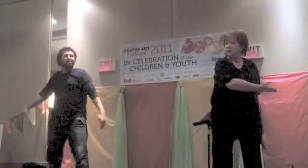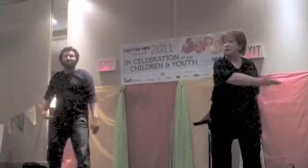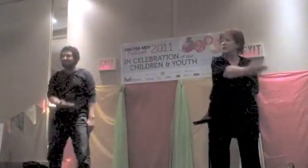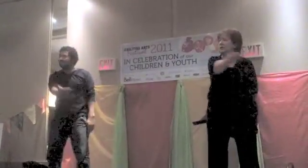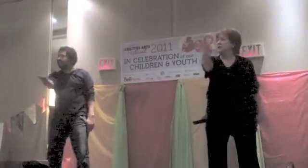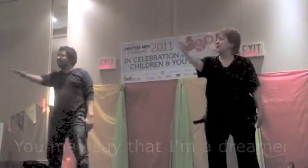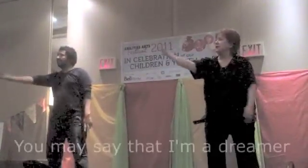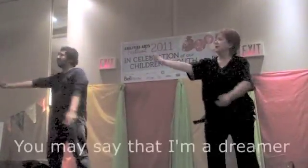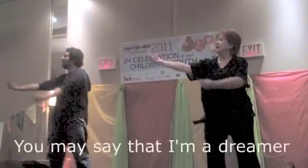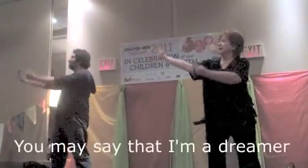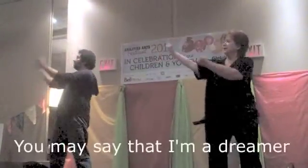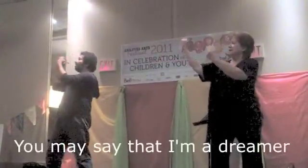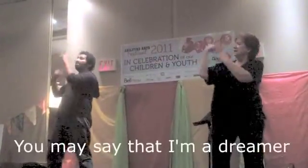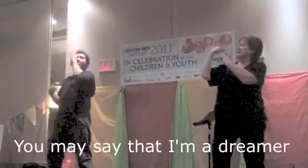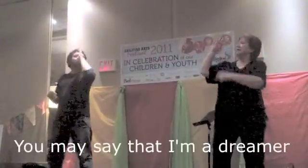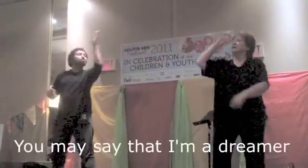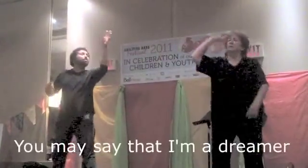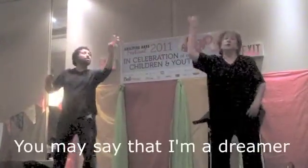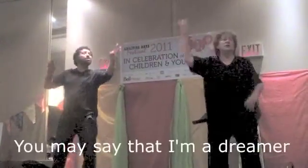say I'm a dreamer.